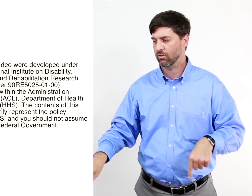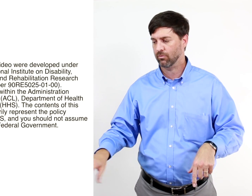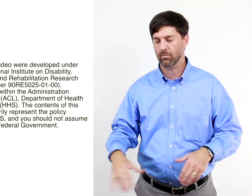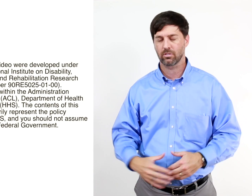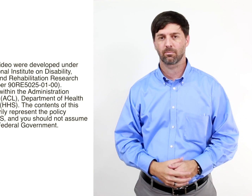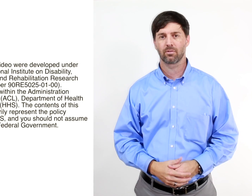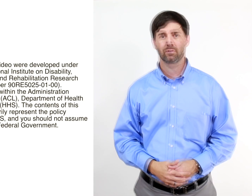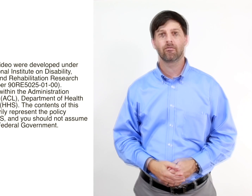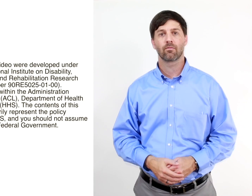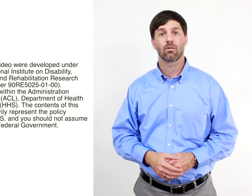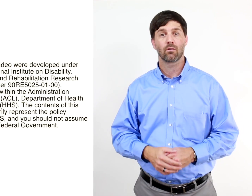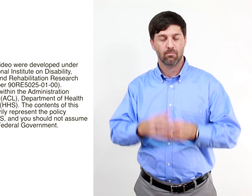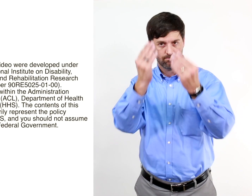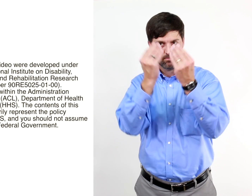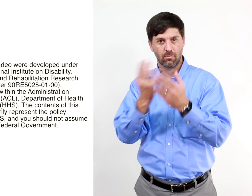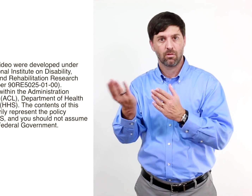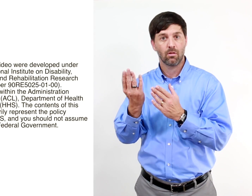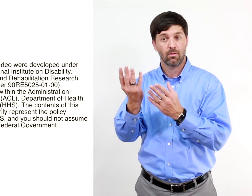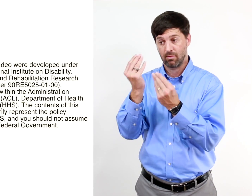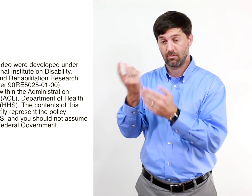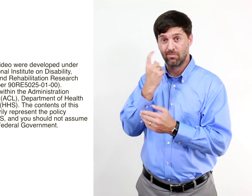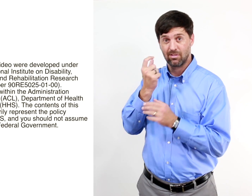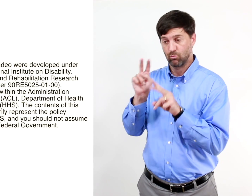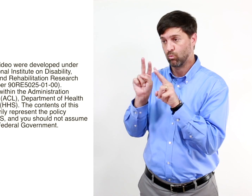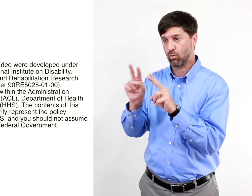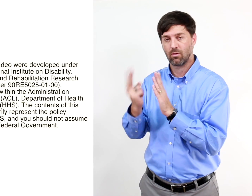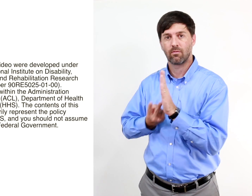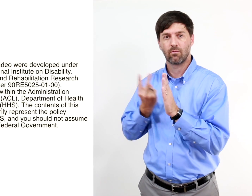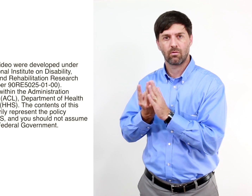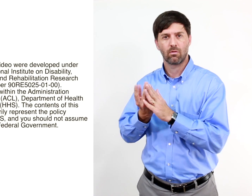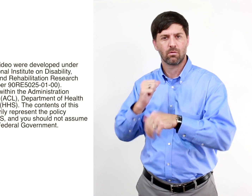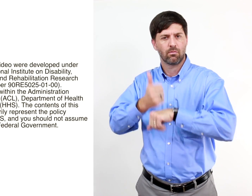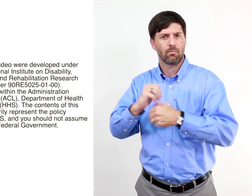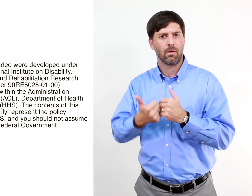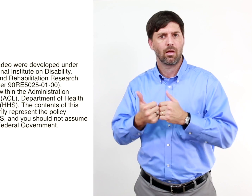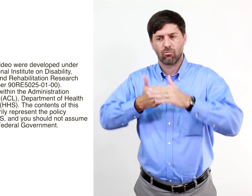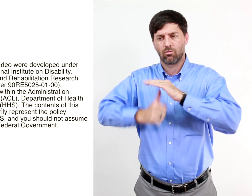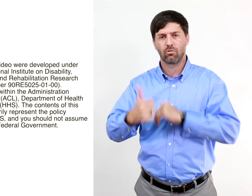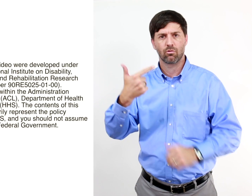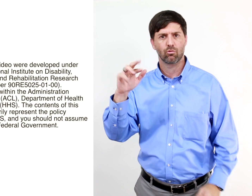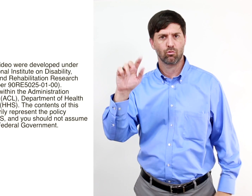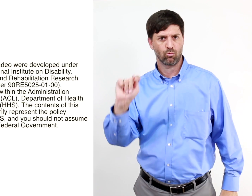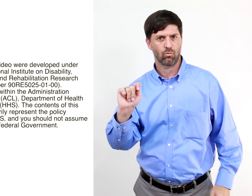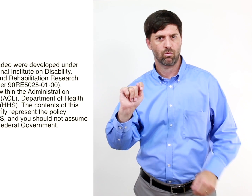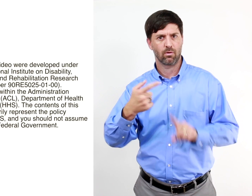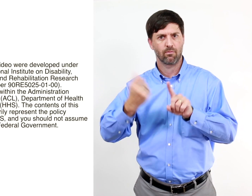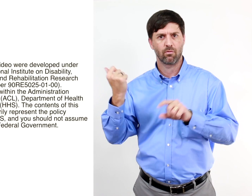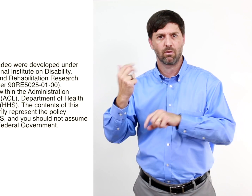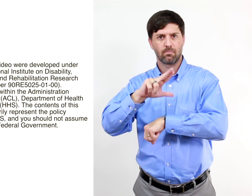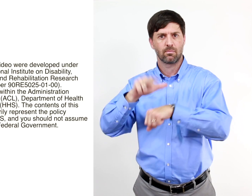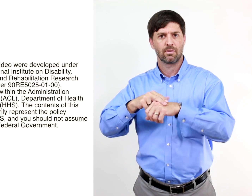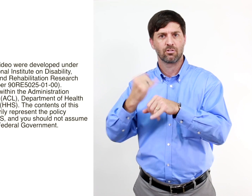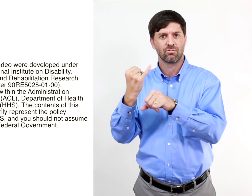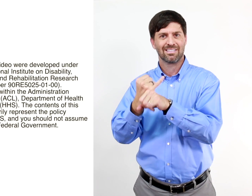NIDILRR grant number 90RE5025-01